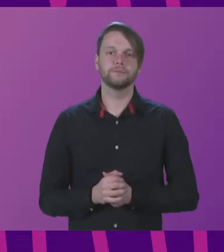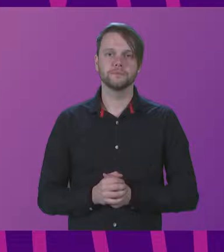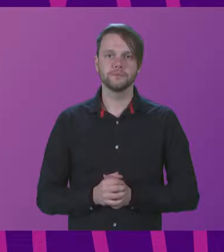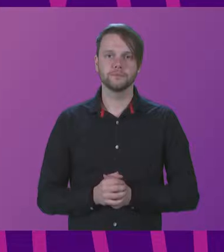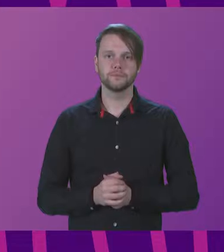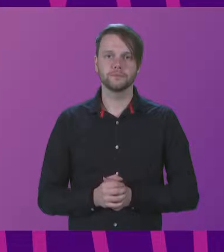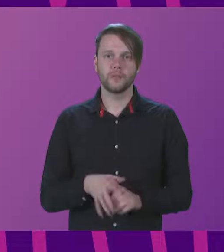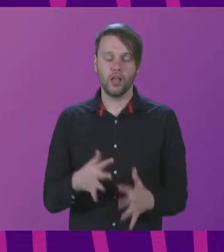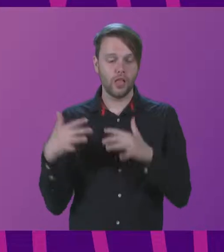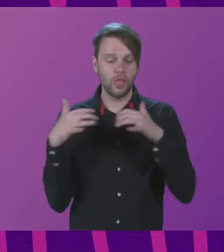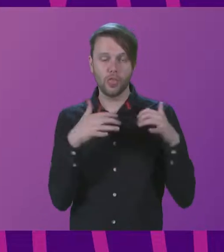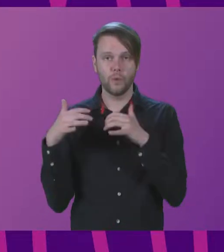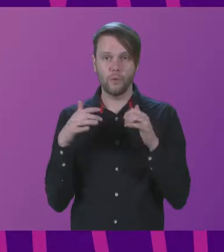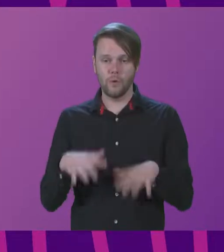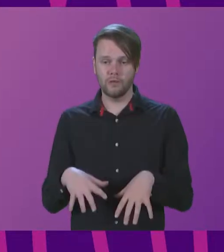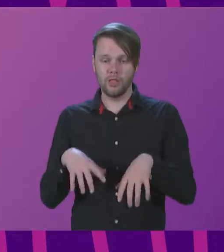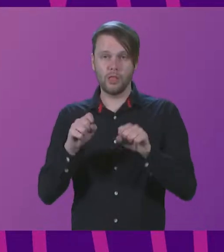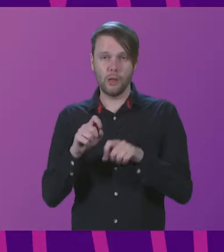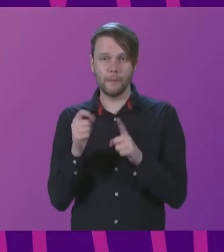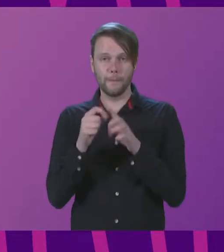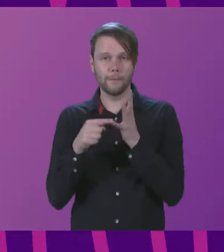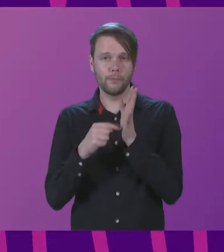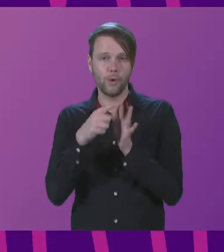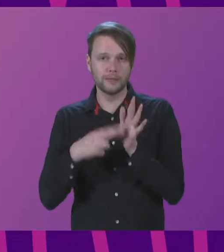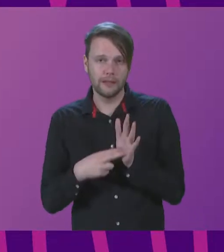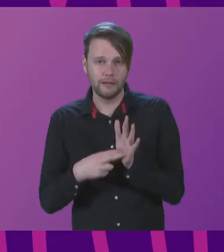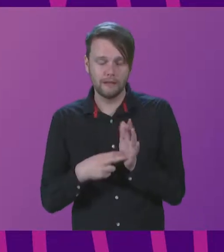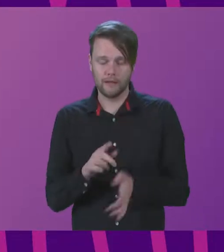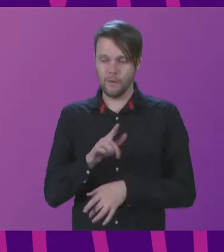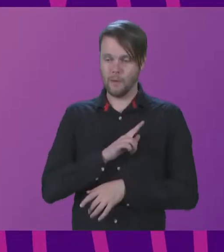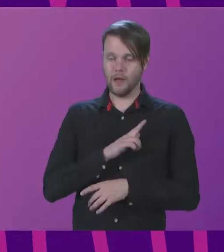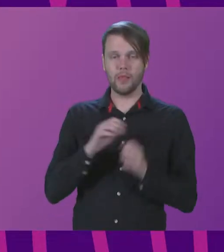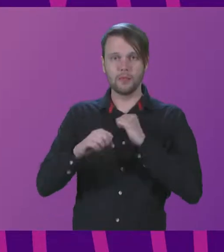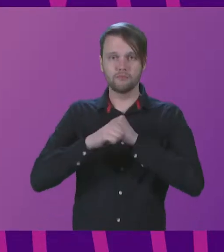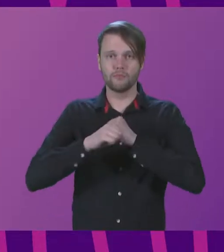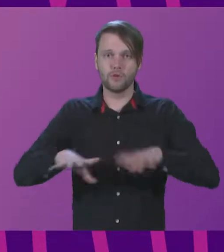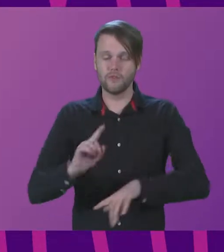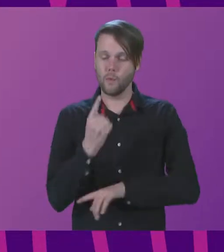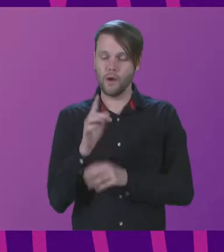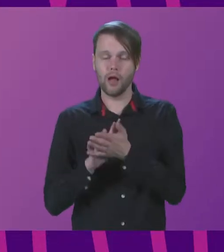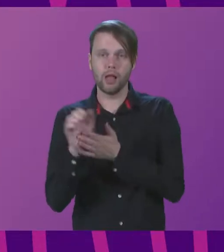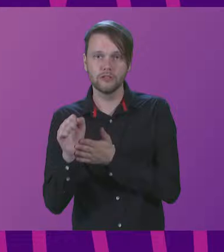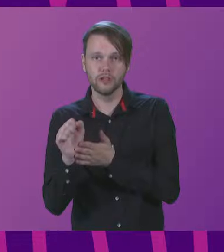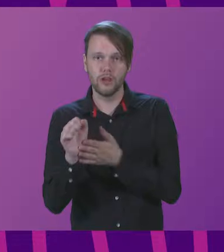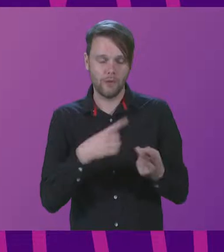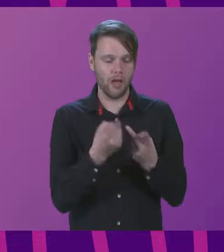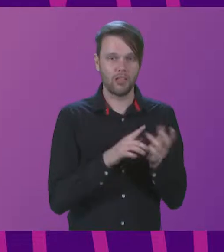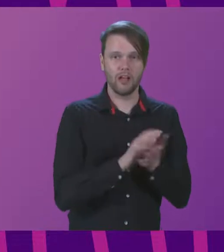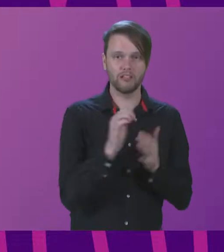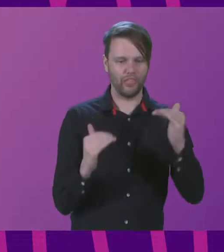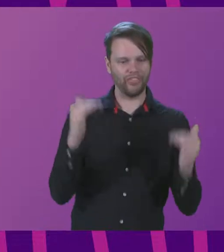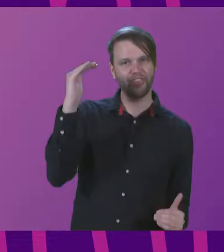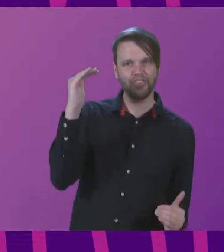The war launched by President Putin rests on the definition and promotion of one culture at the expense of another,